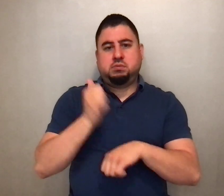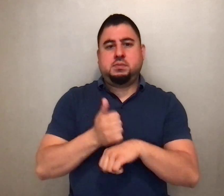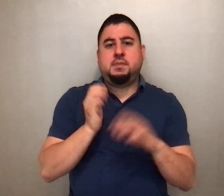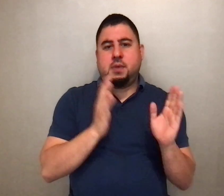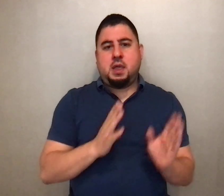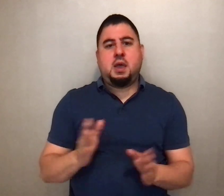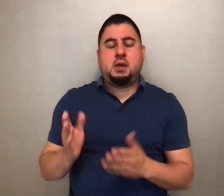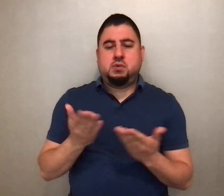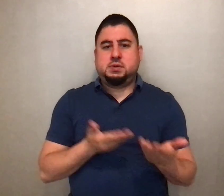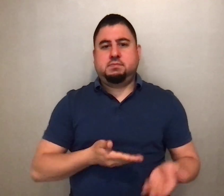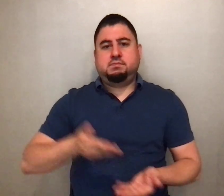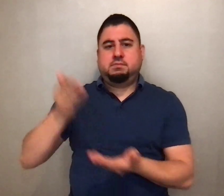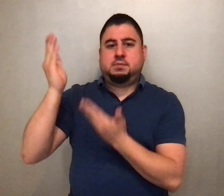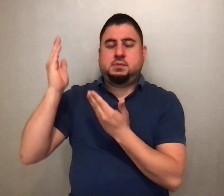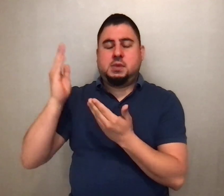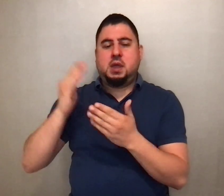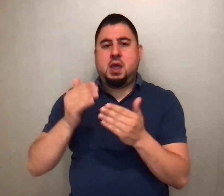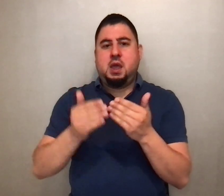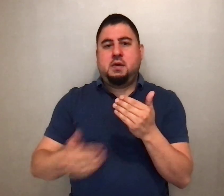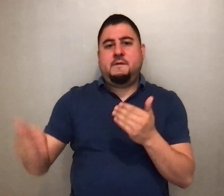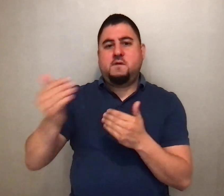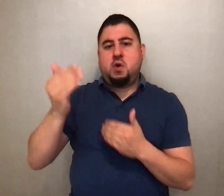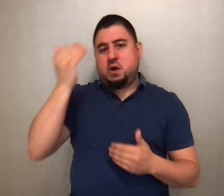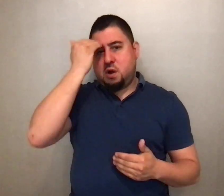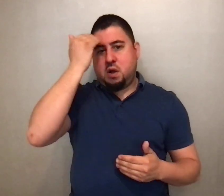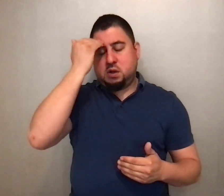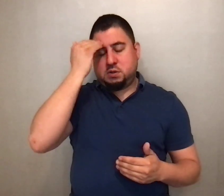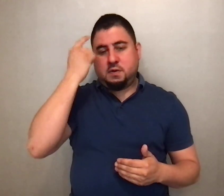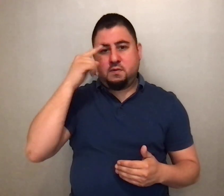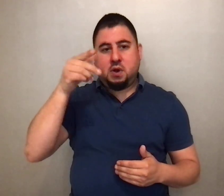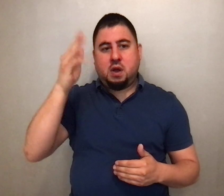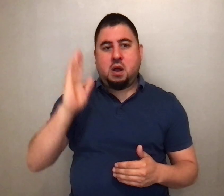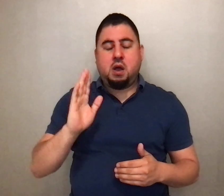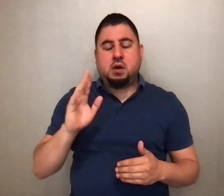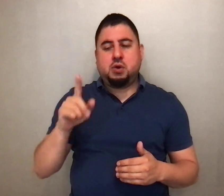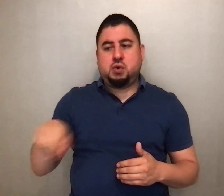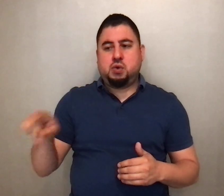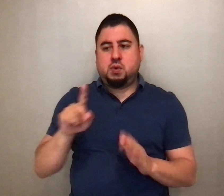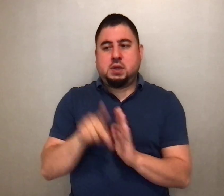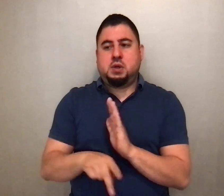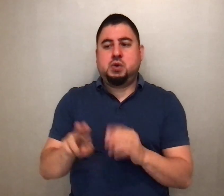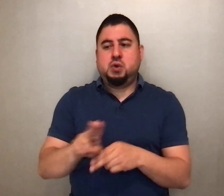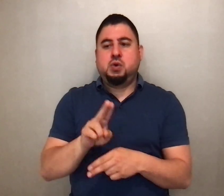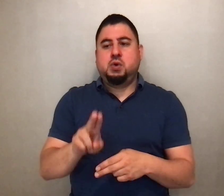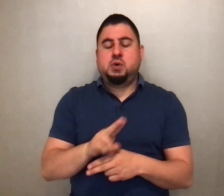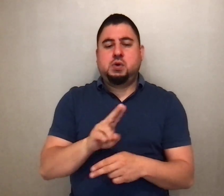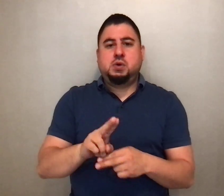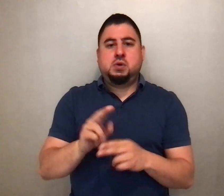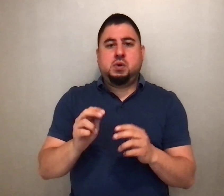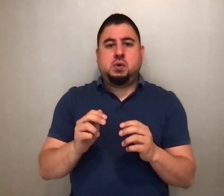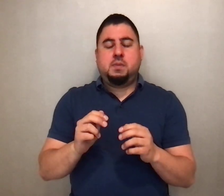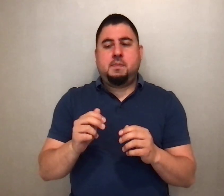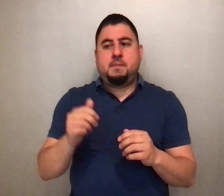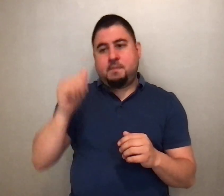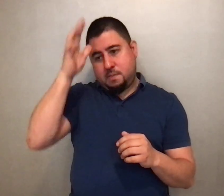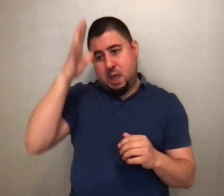foreknowledge of God, you killed using lawless men to crucify him.